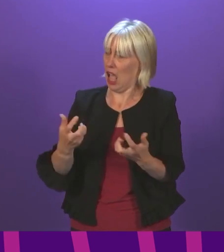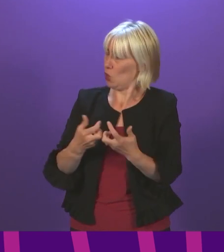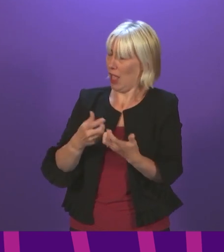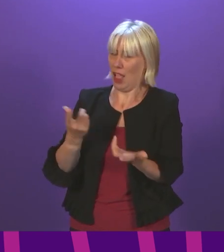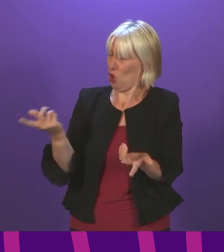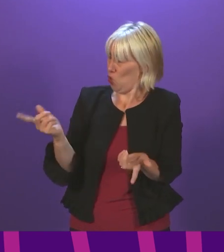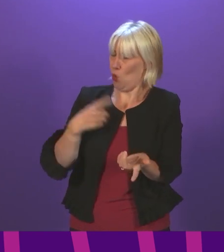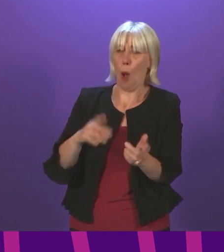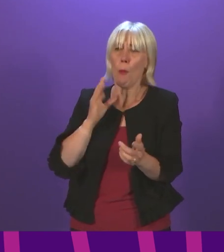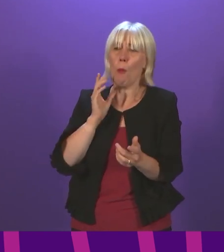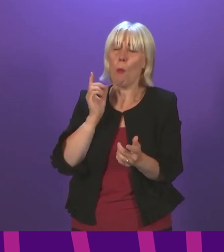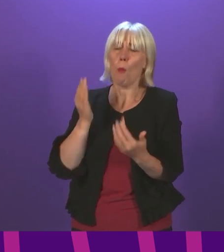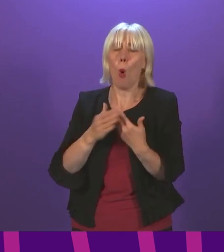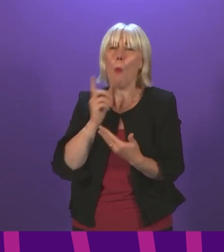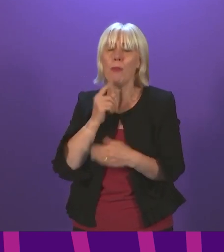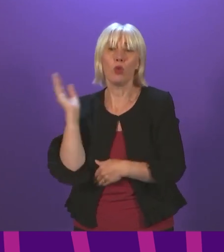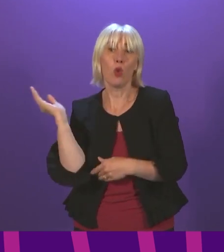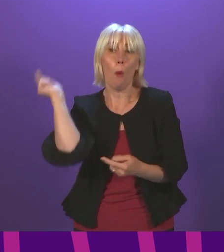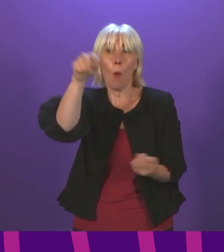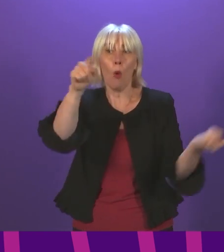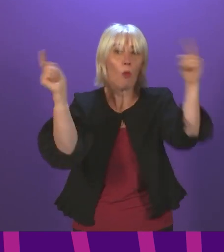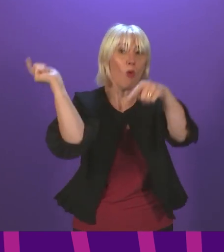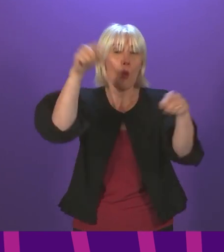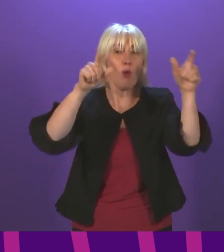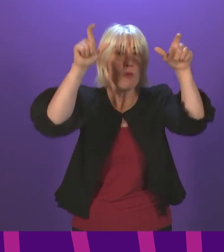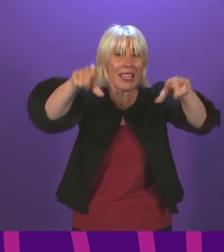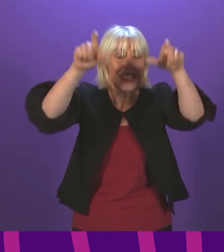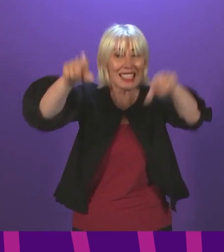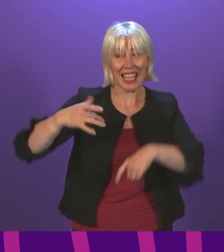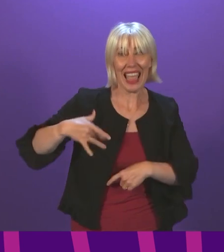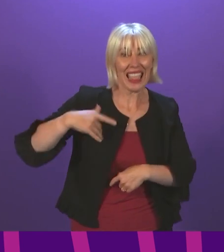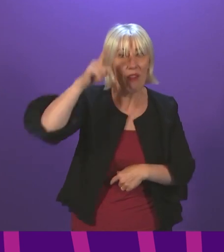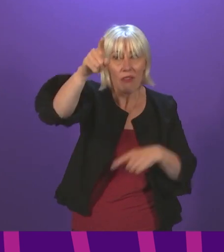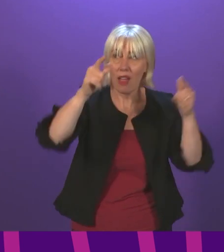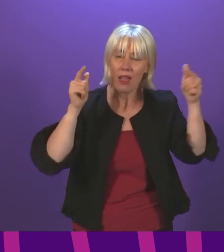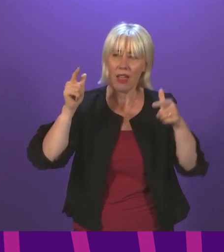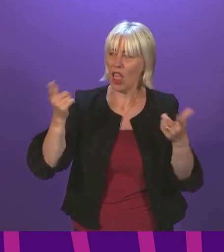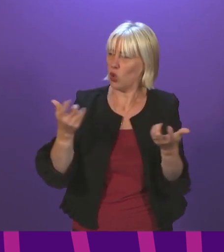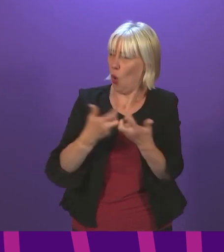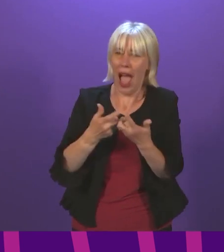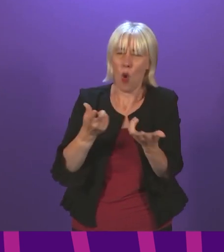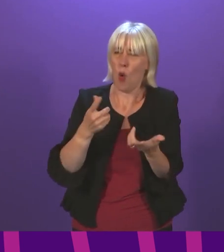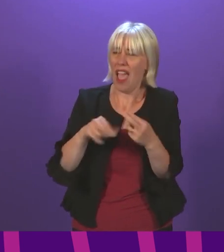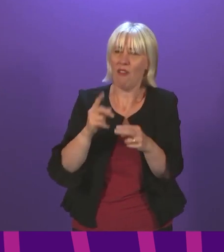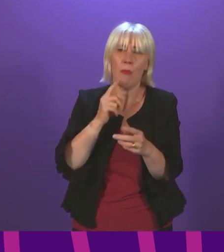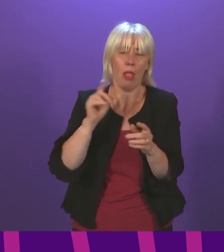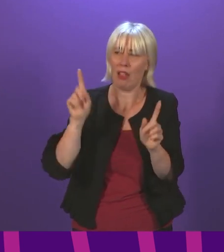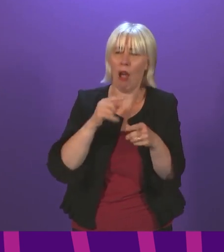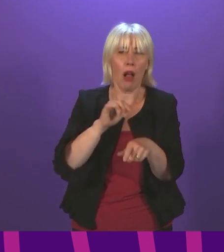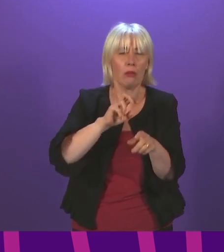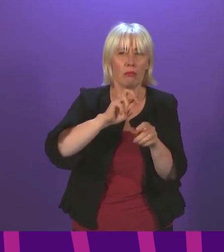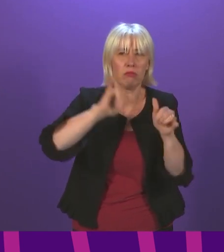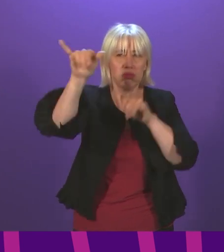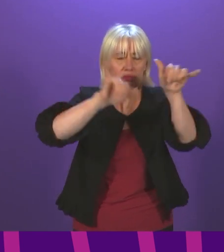and reverse depopulation? You know, there are some serious and perfectly valid issues in there. These are